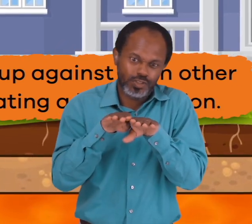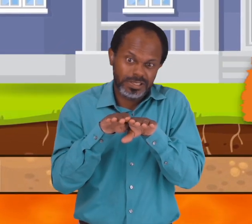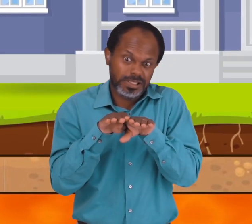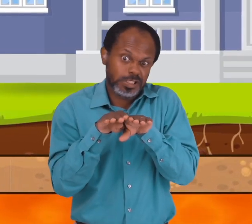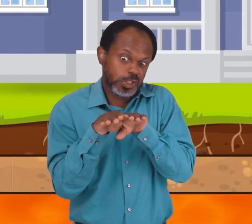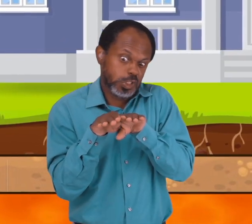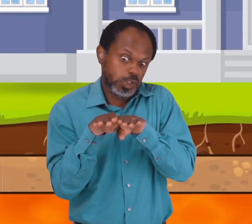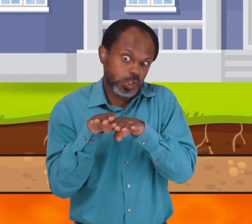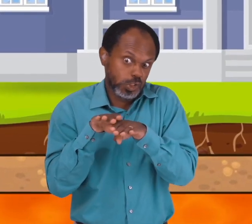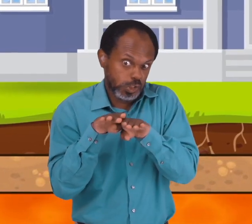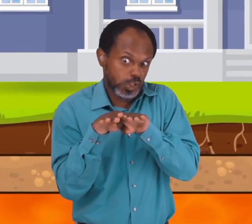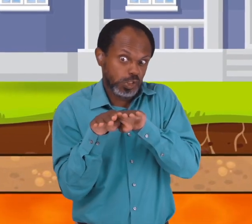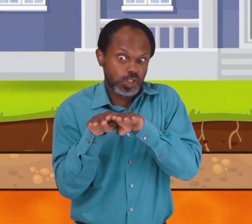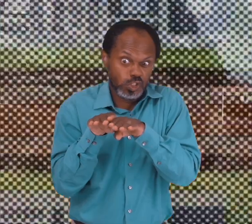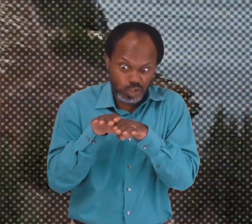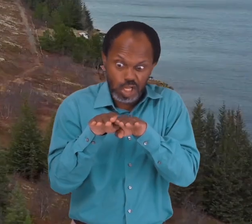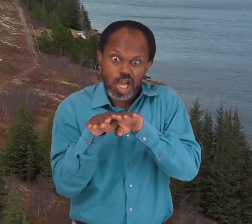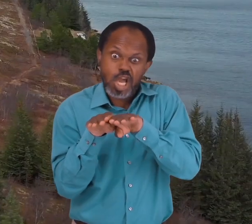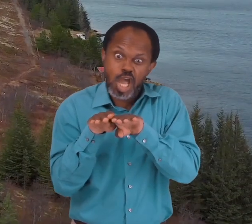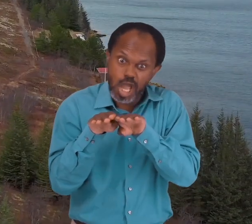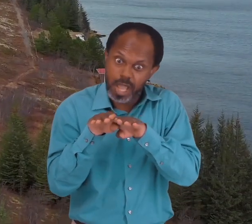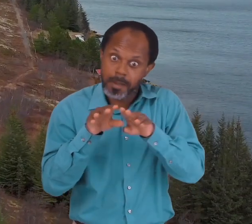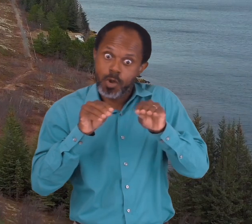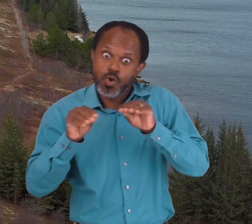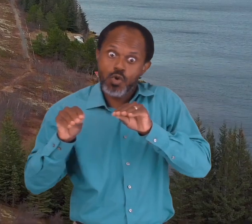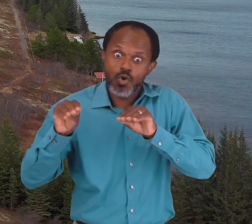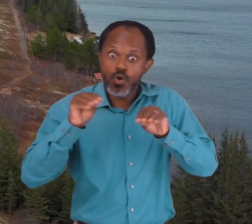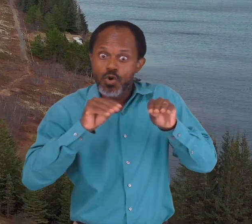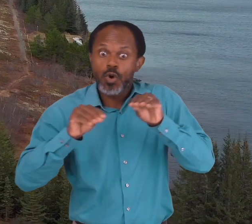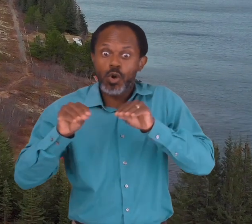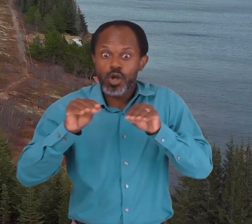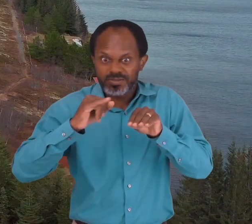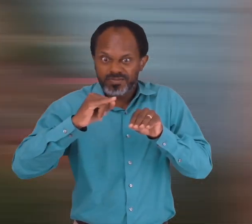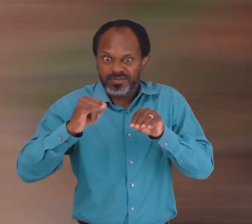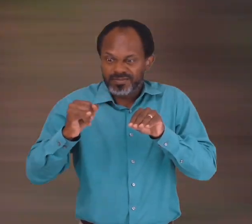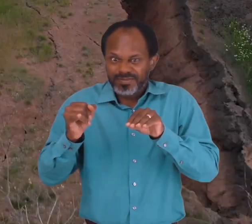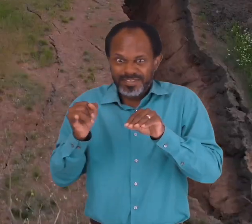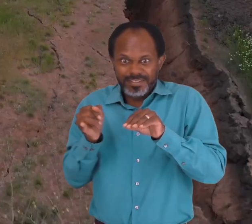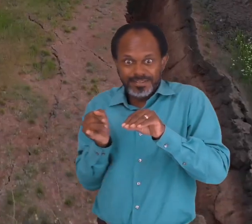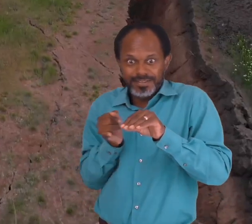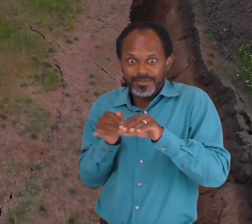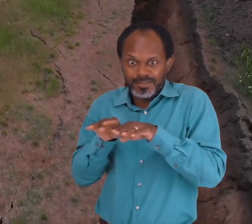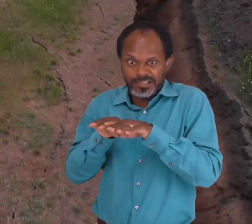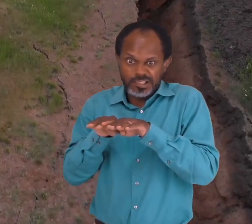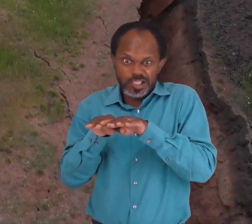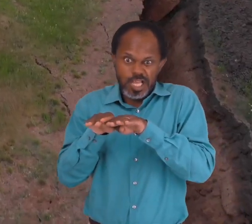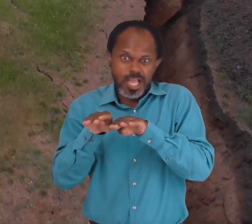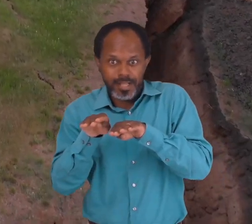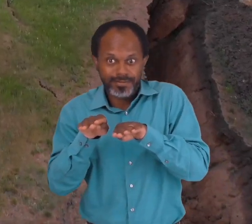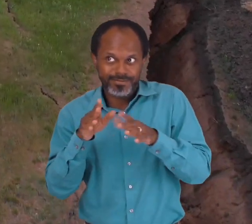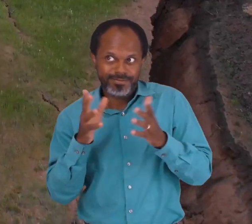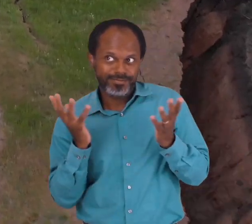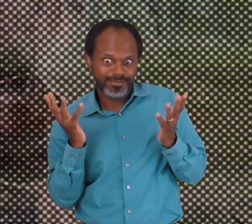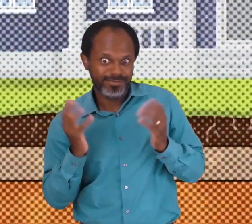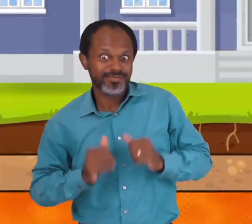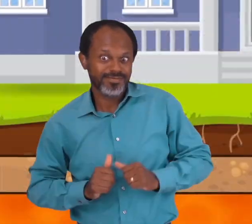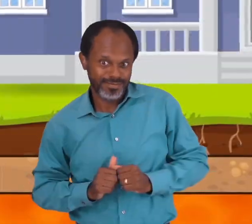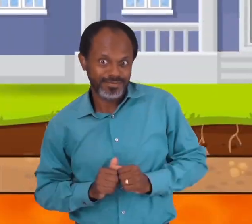This tension and movement create faults, faults, which are basically huge cracks in the rock. When the faults